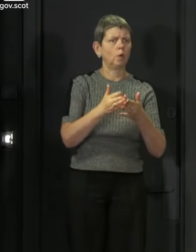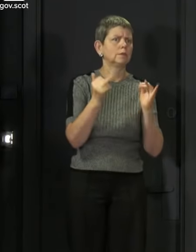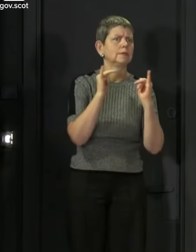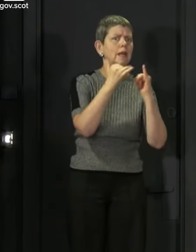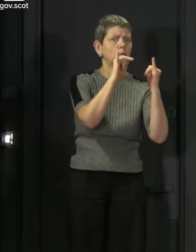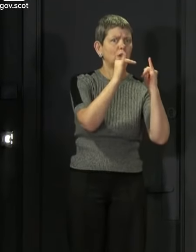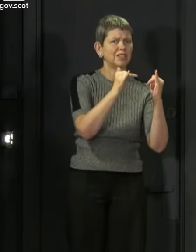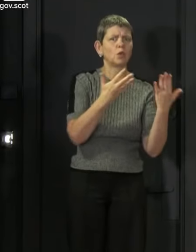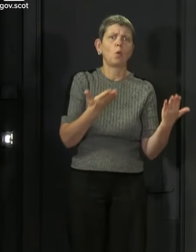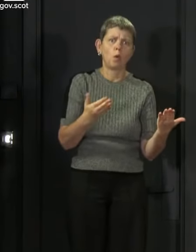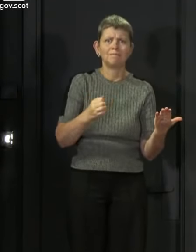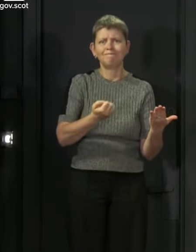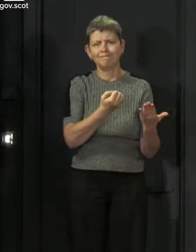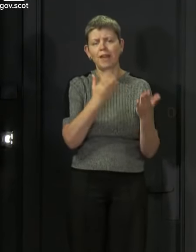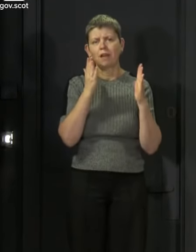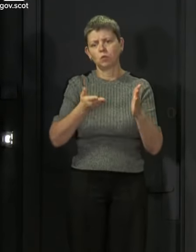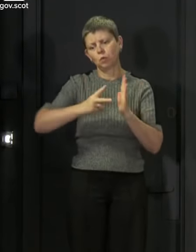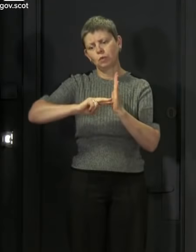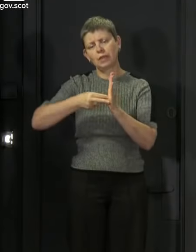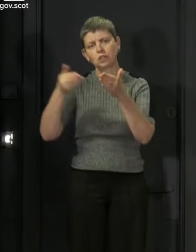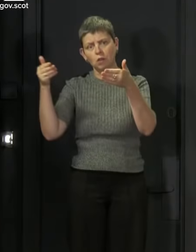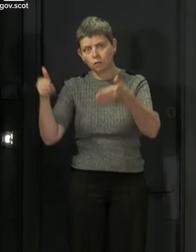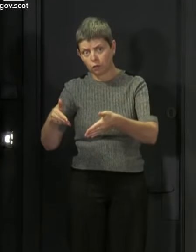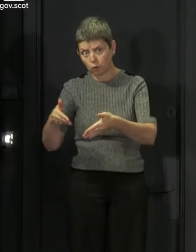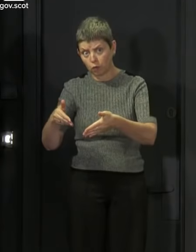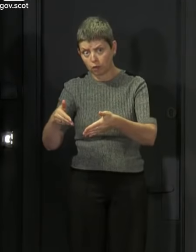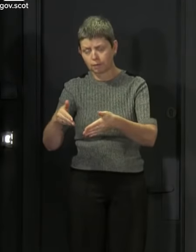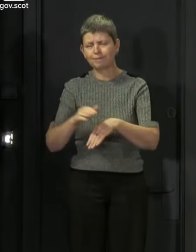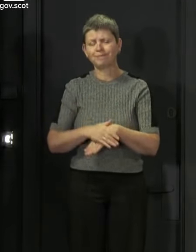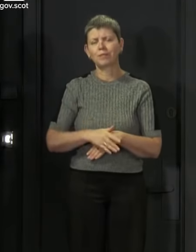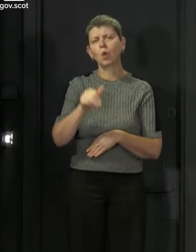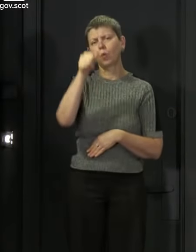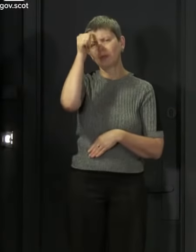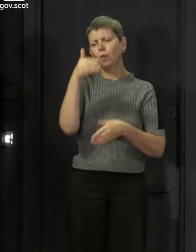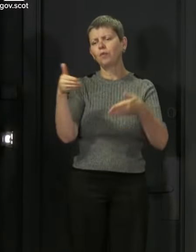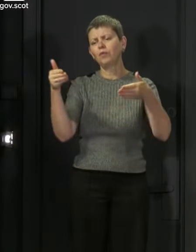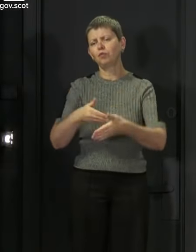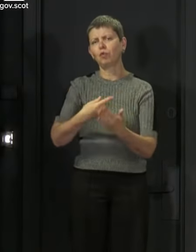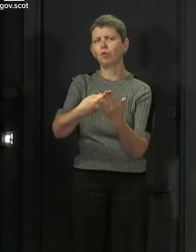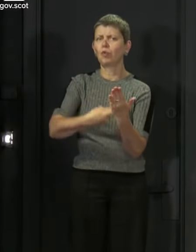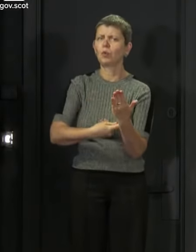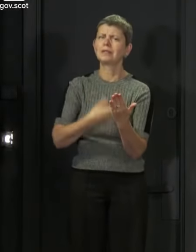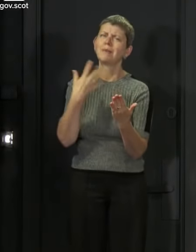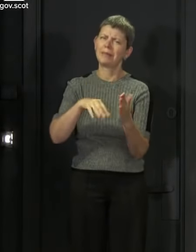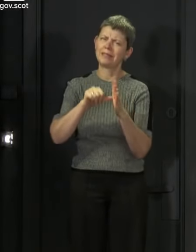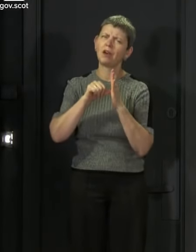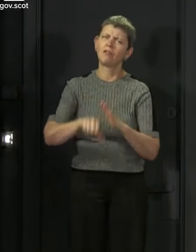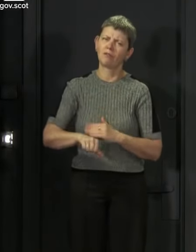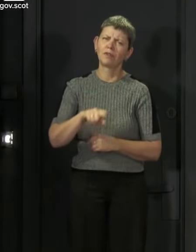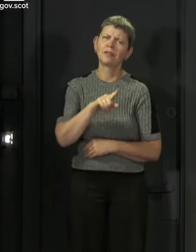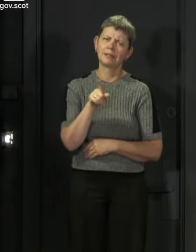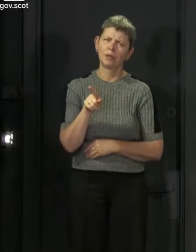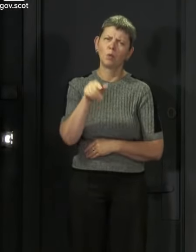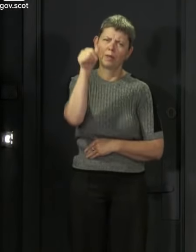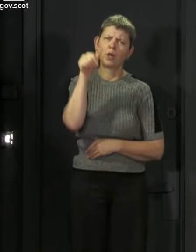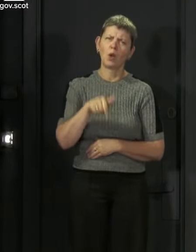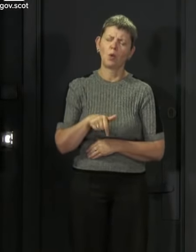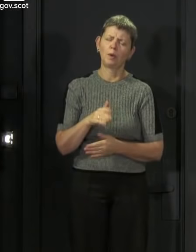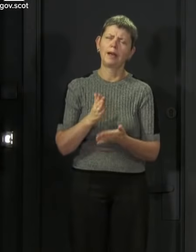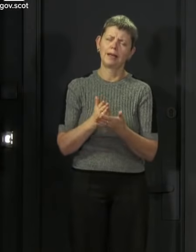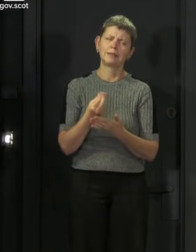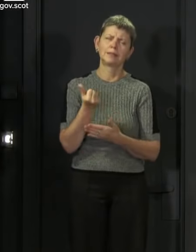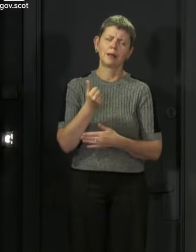funeral. We know that the restrictions on funeral services in particular have been incredibly tough, in many cases utterly